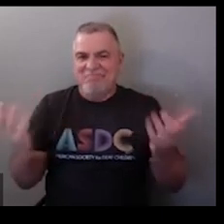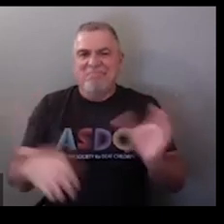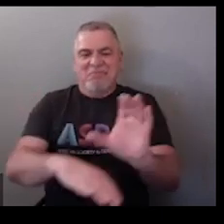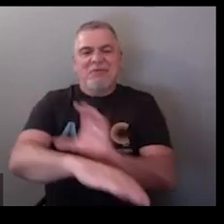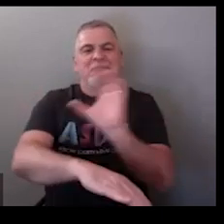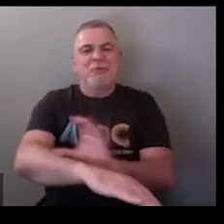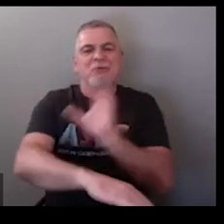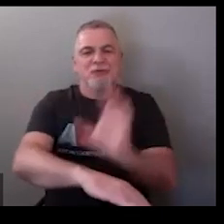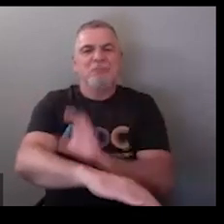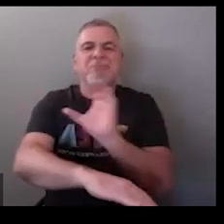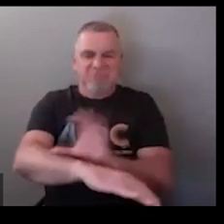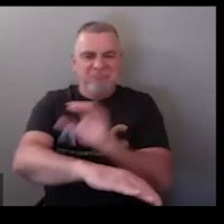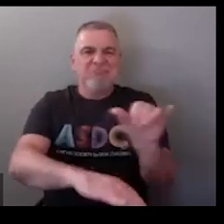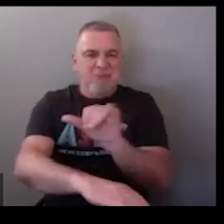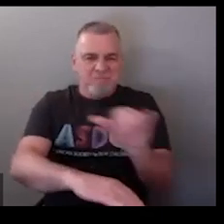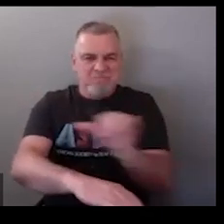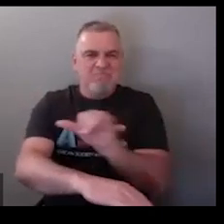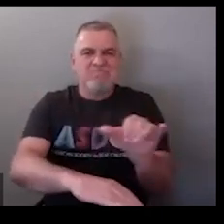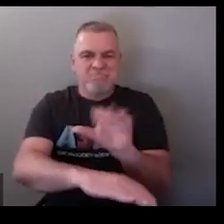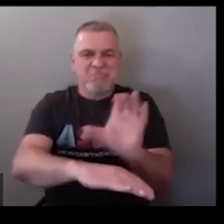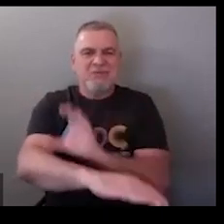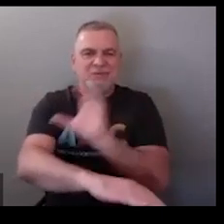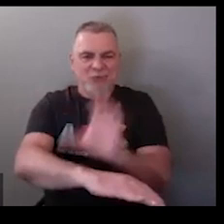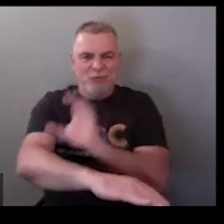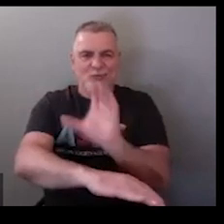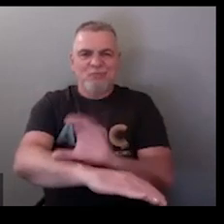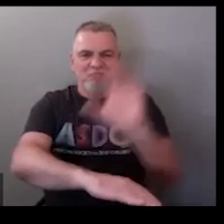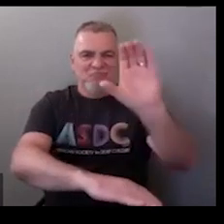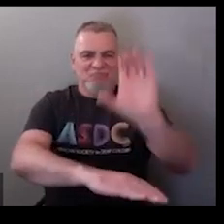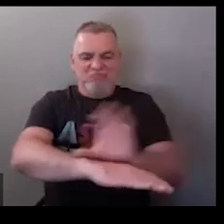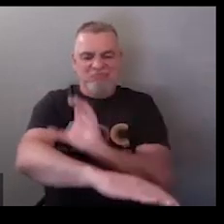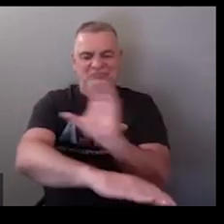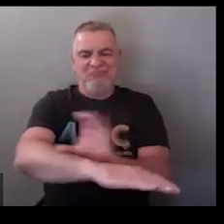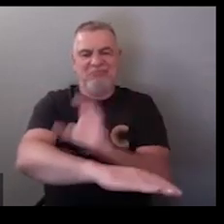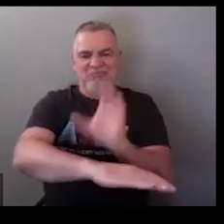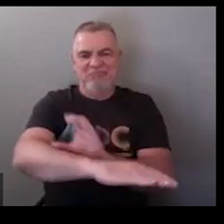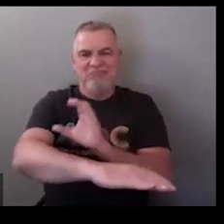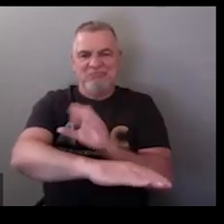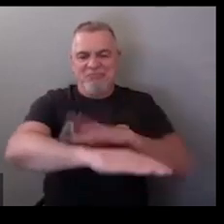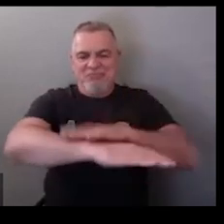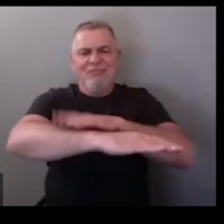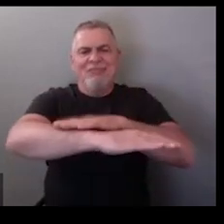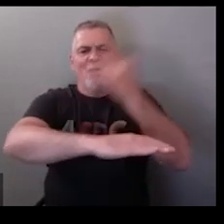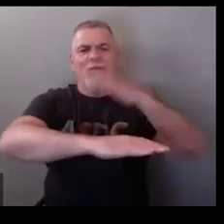or computer mean the same thing computer see handshape